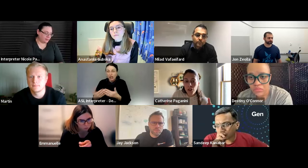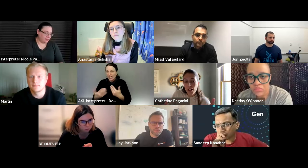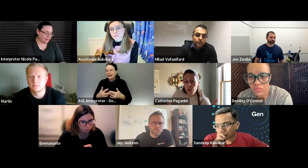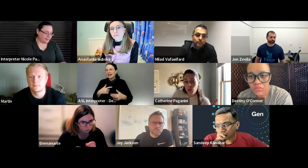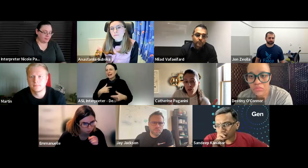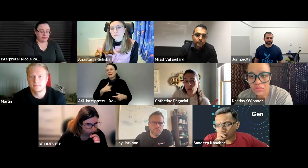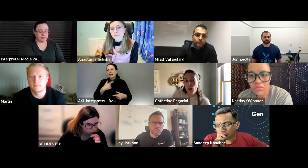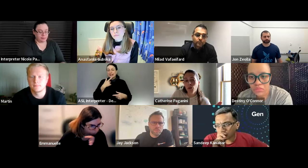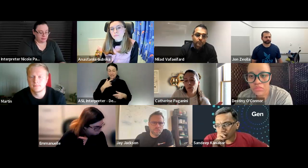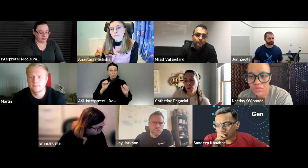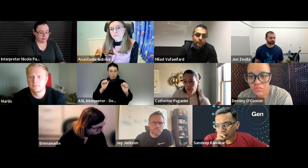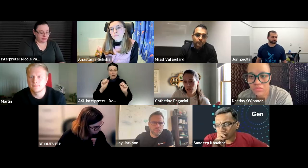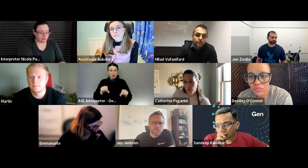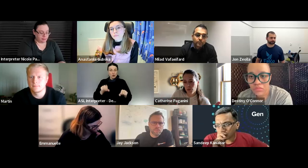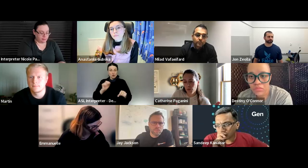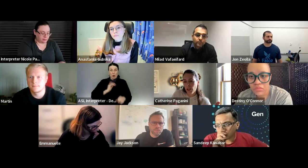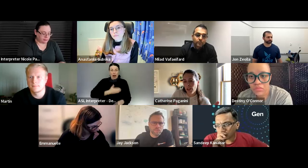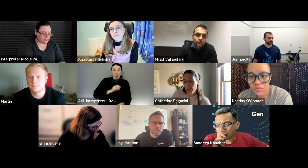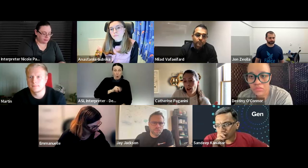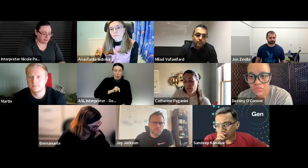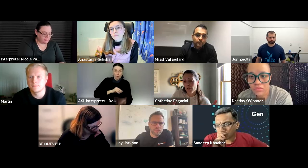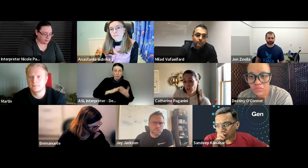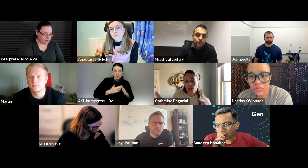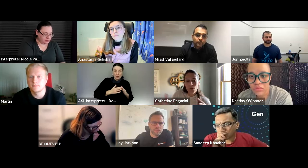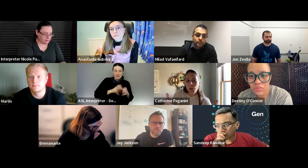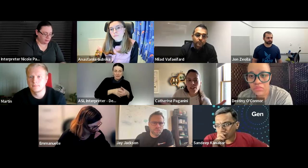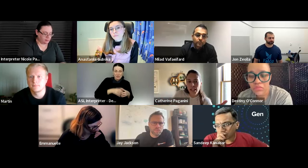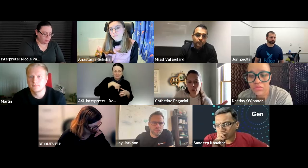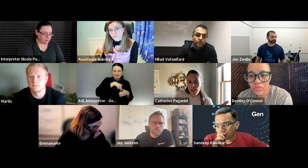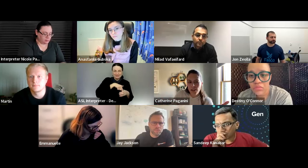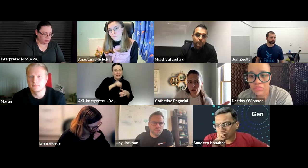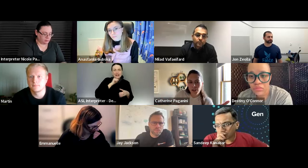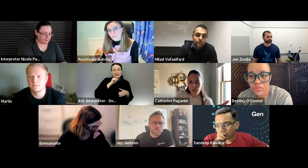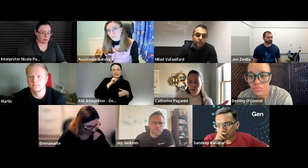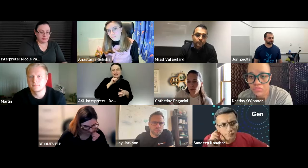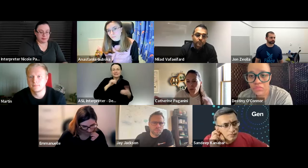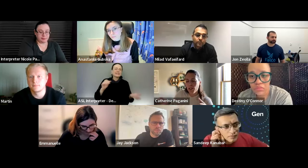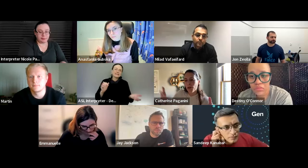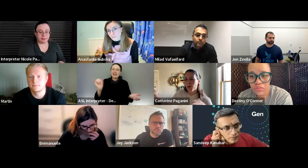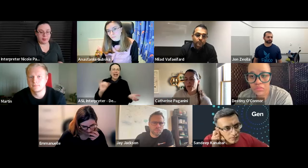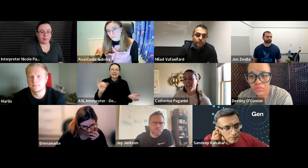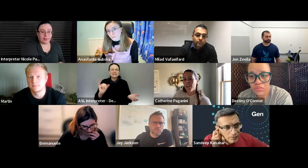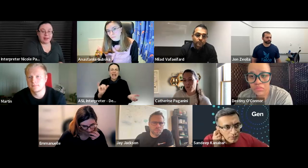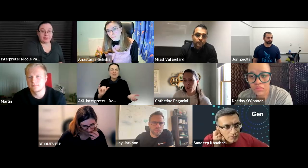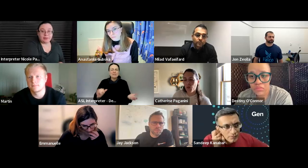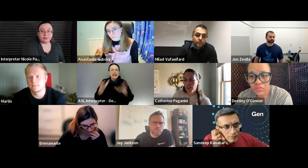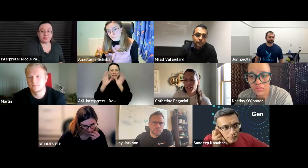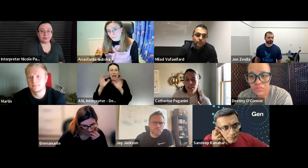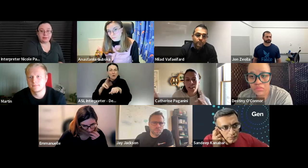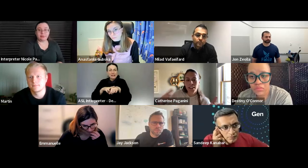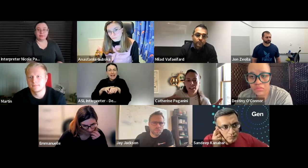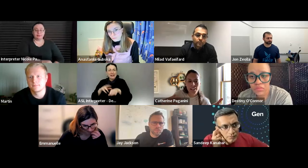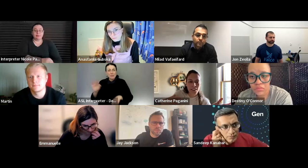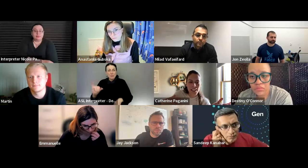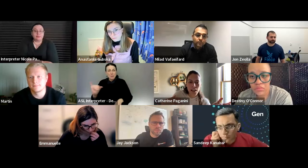uh we could actually do our own community group it's not virtual it would be the same as the cloud native budapest but it would be like a